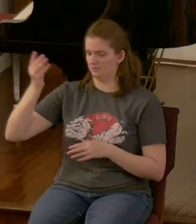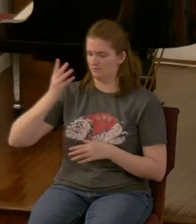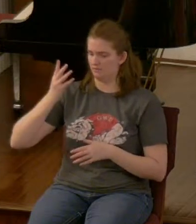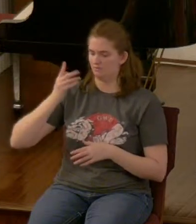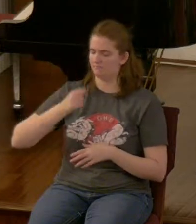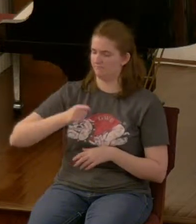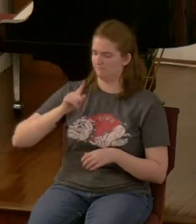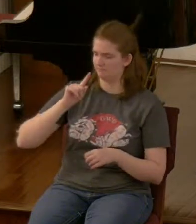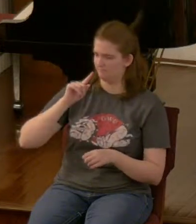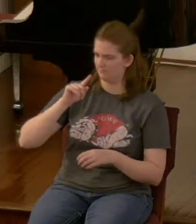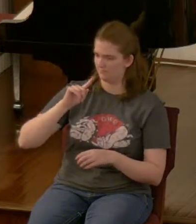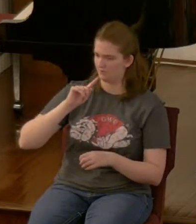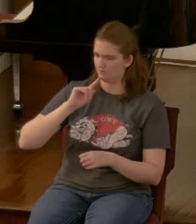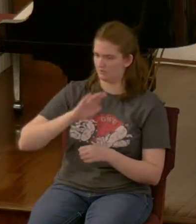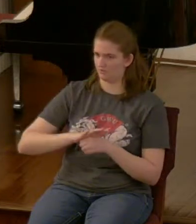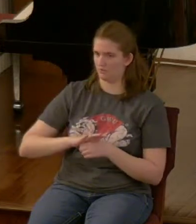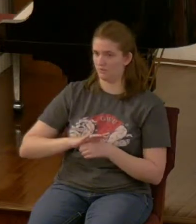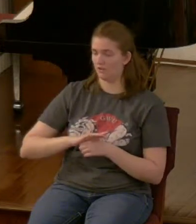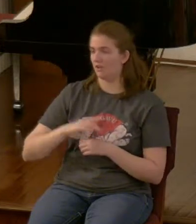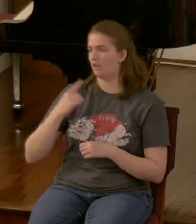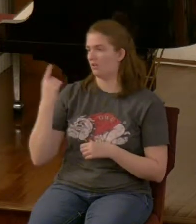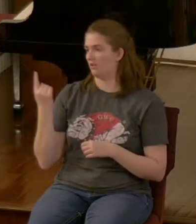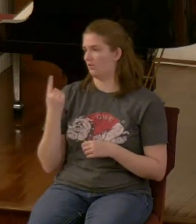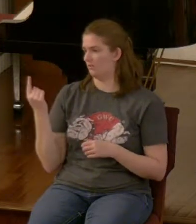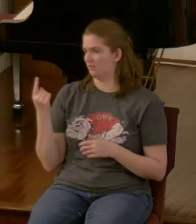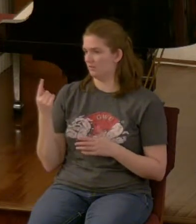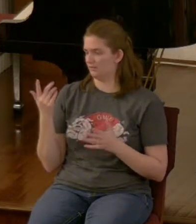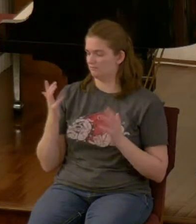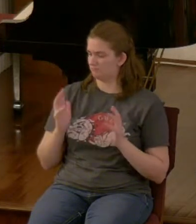I always talk to Ginger about decisions